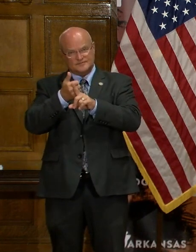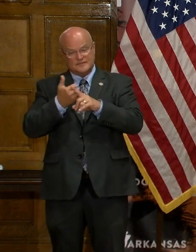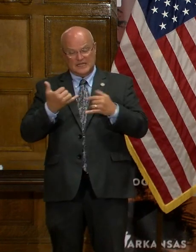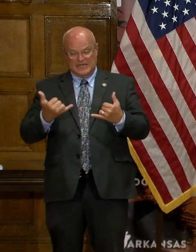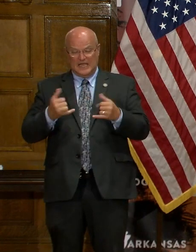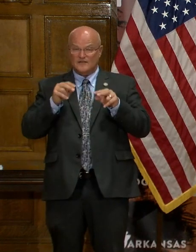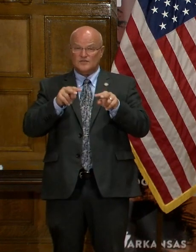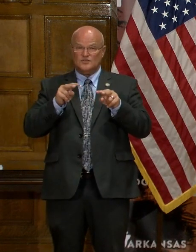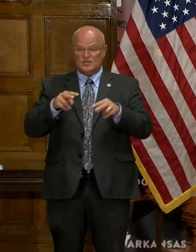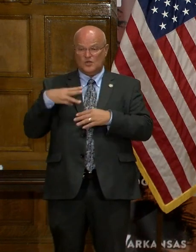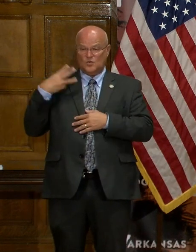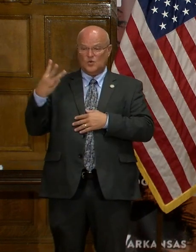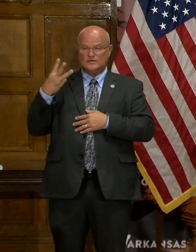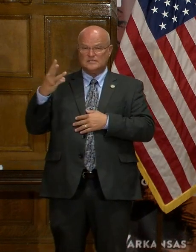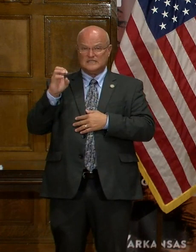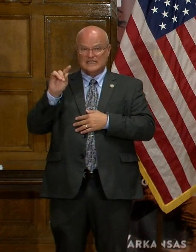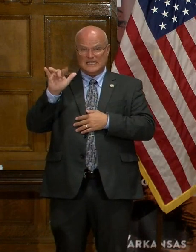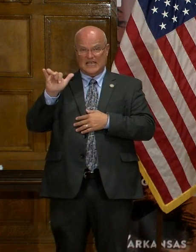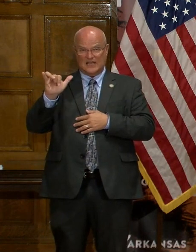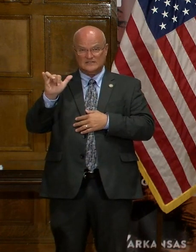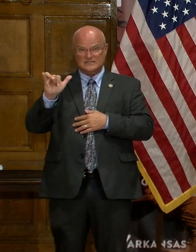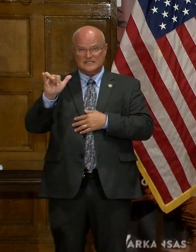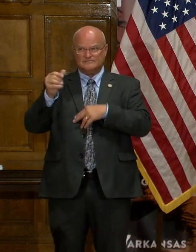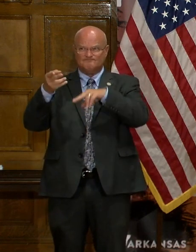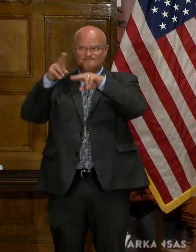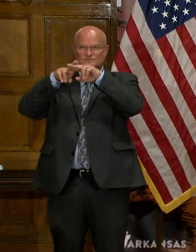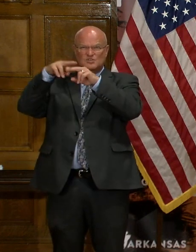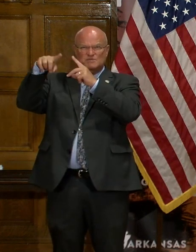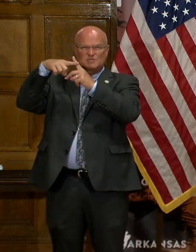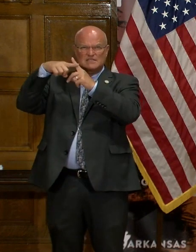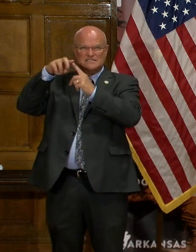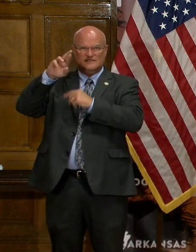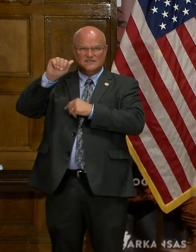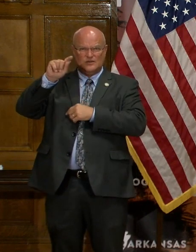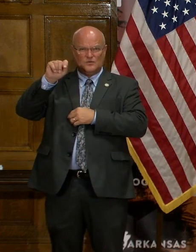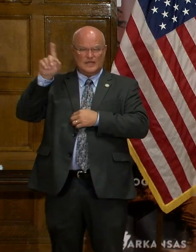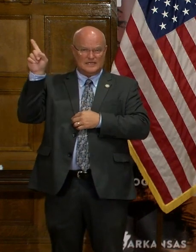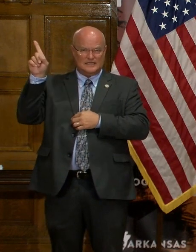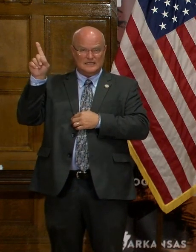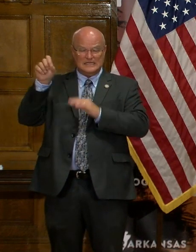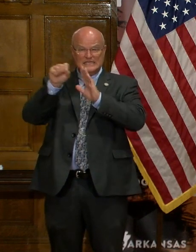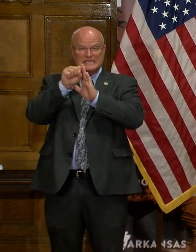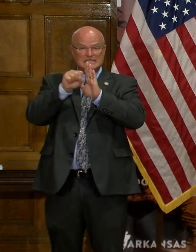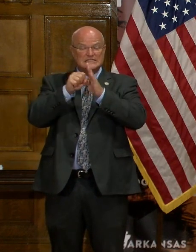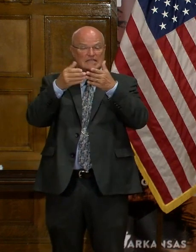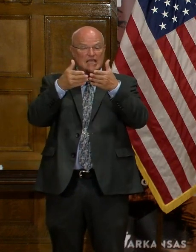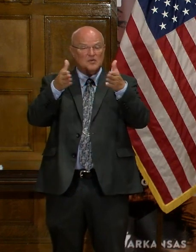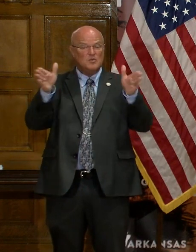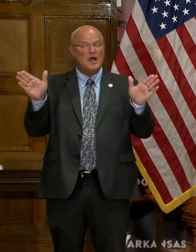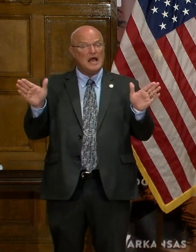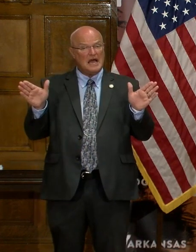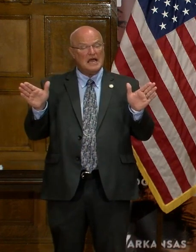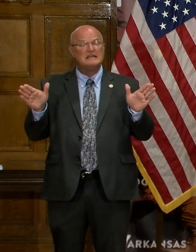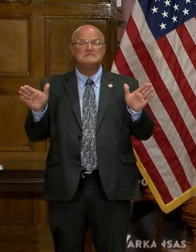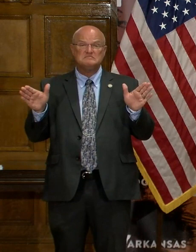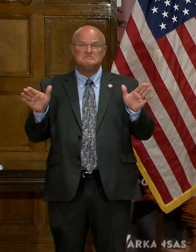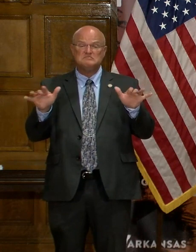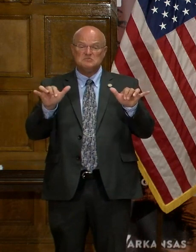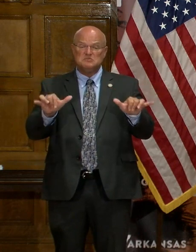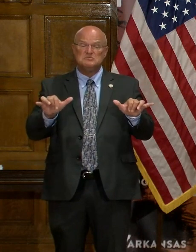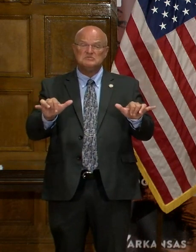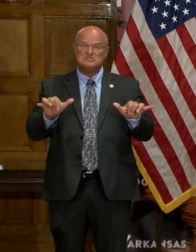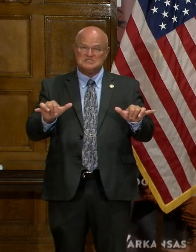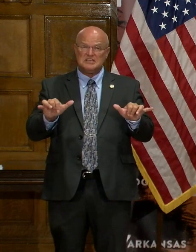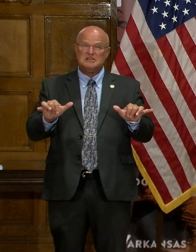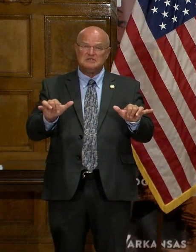if you look at Washington County, you've got an increased positivity rate statewide, we're still in the safer